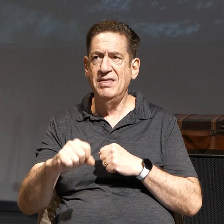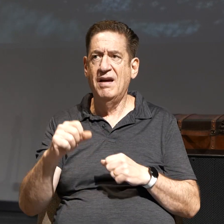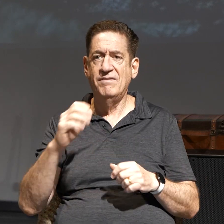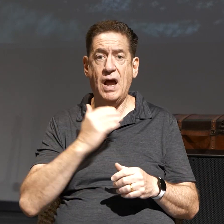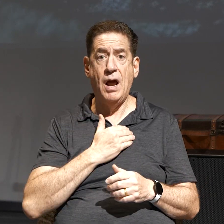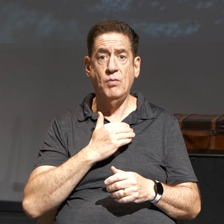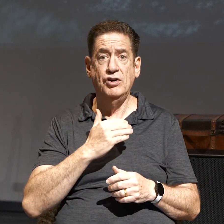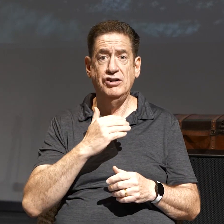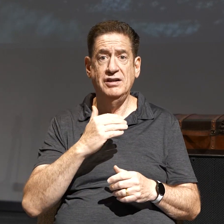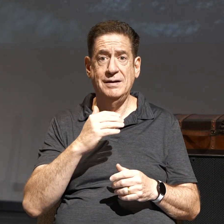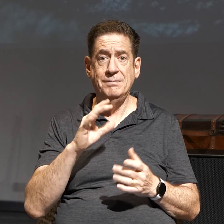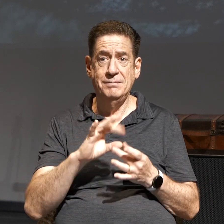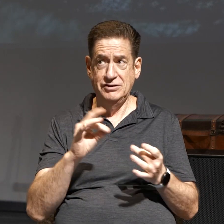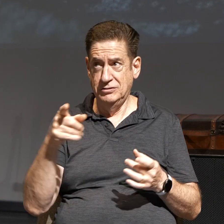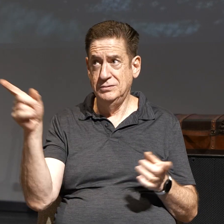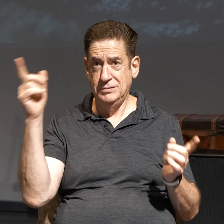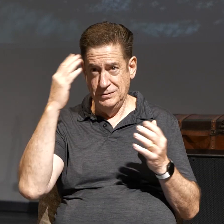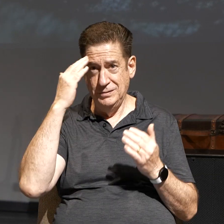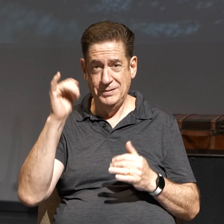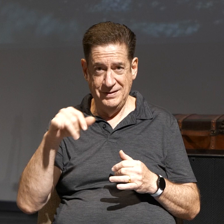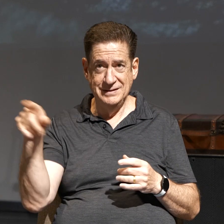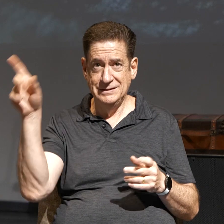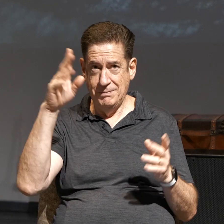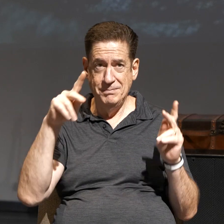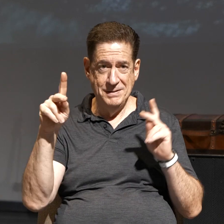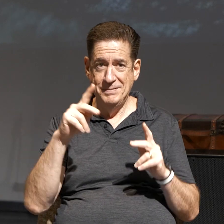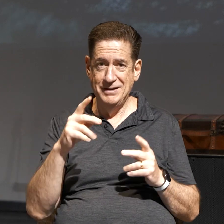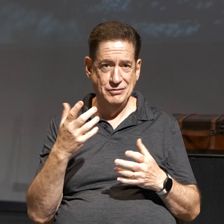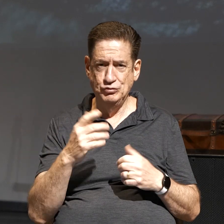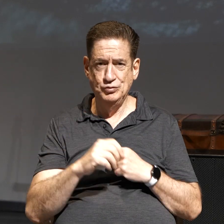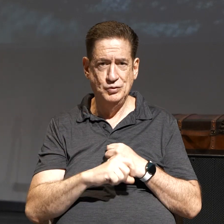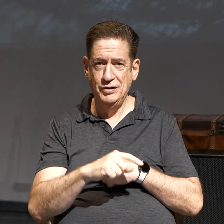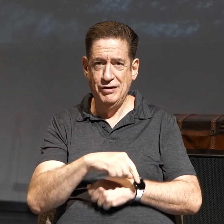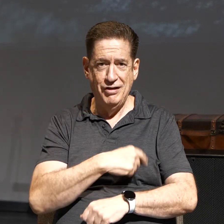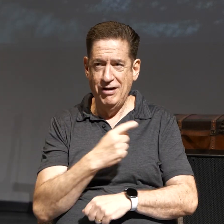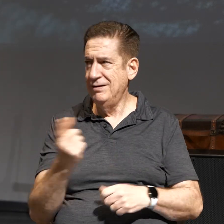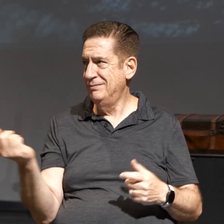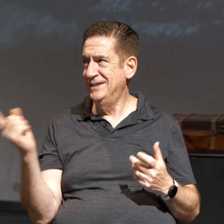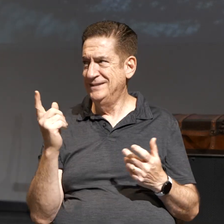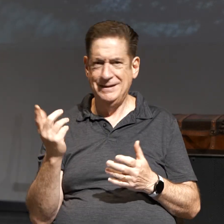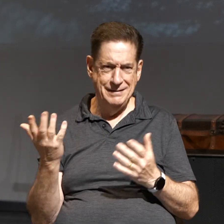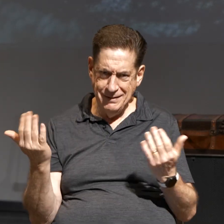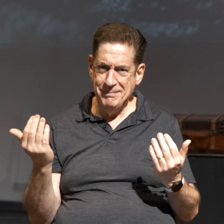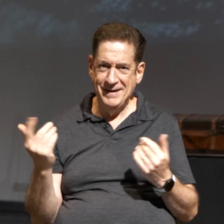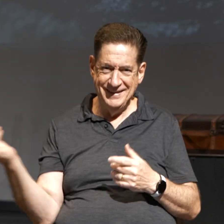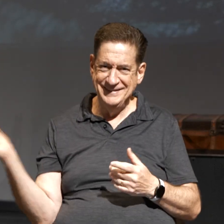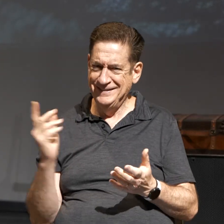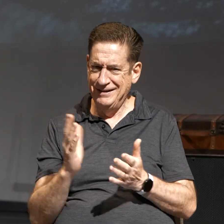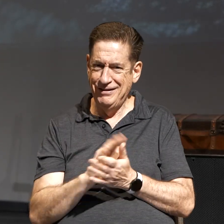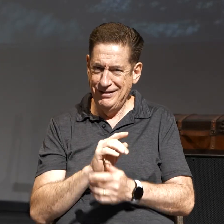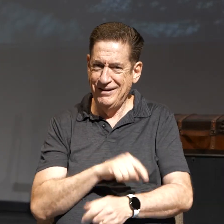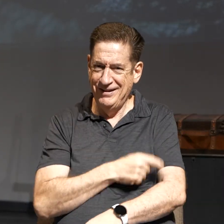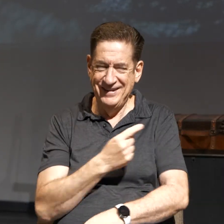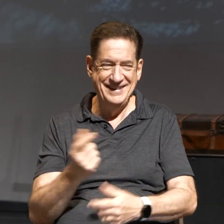sermonettes here. You guys know that. You're not here for a little sermonette because sermonettes produce Christianettes, okay.